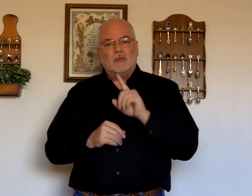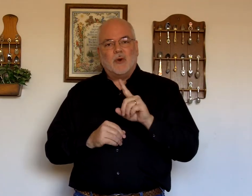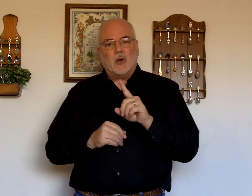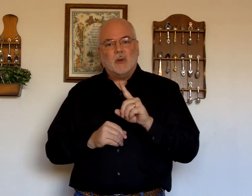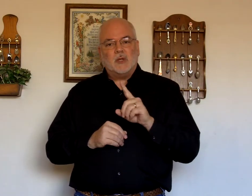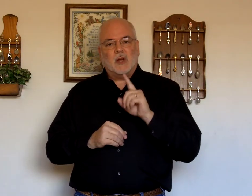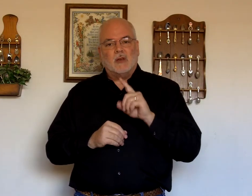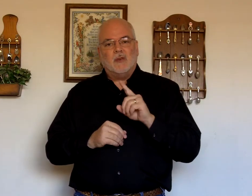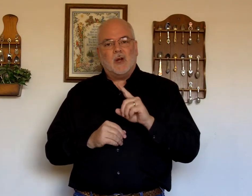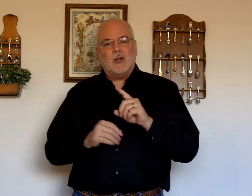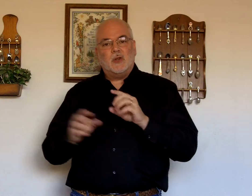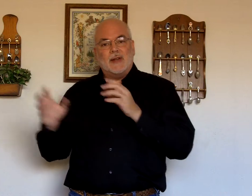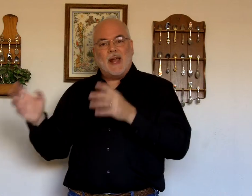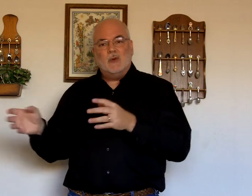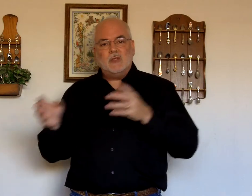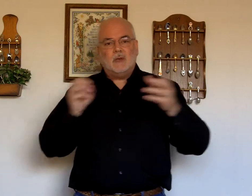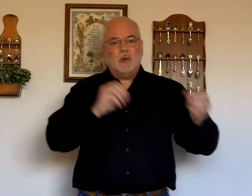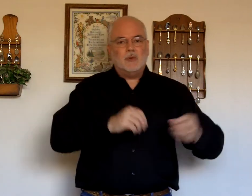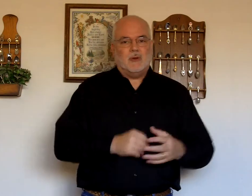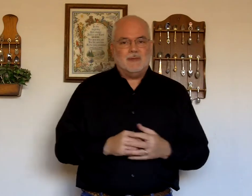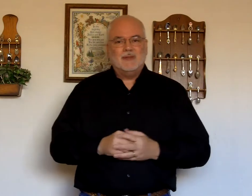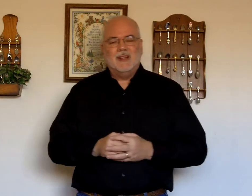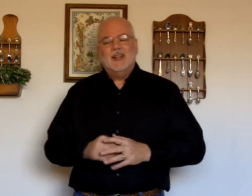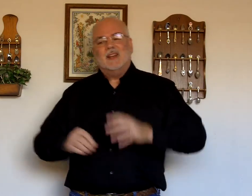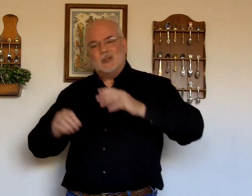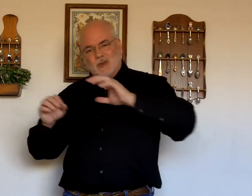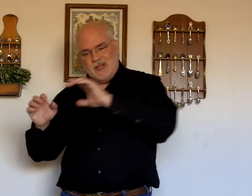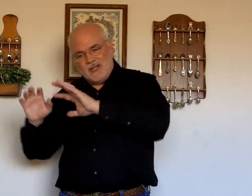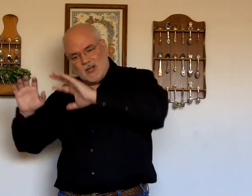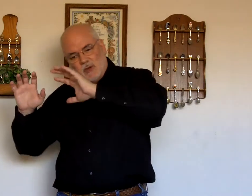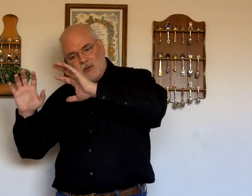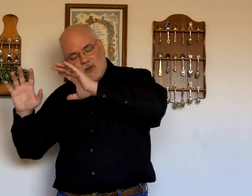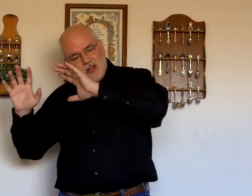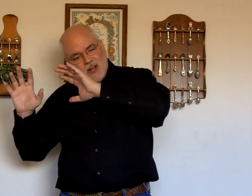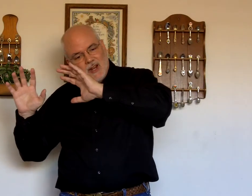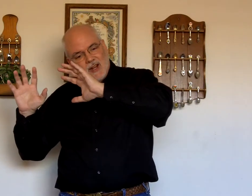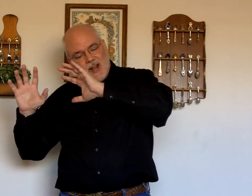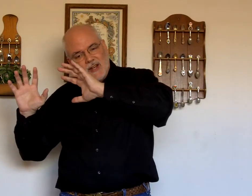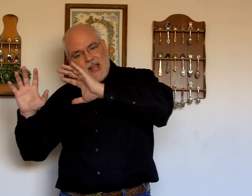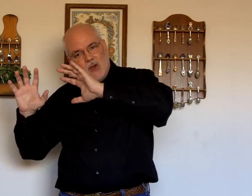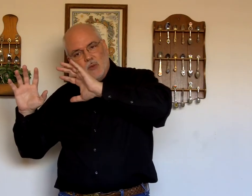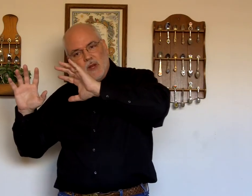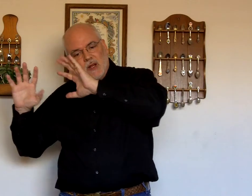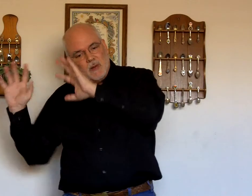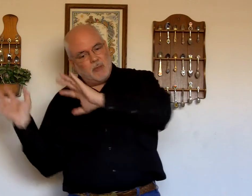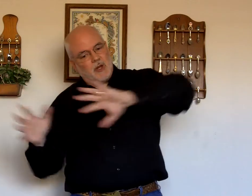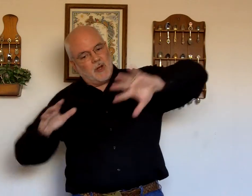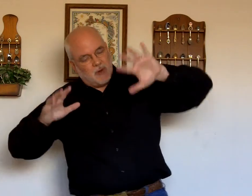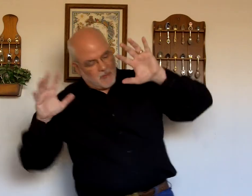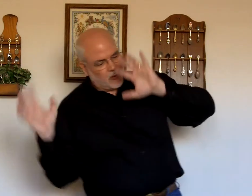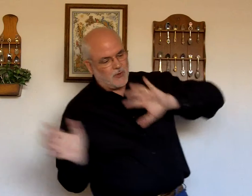verbs are converted to nouns in motion. That's what we did here. We took. A noun. Wind. it into motion.